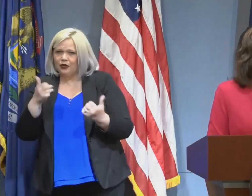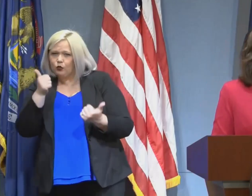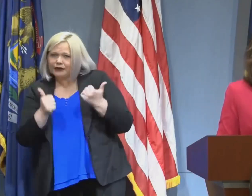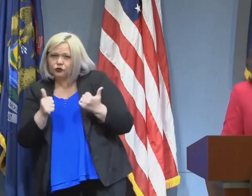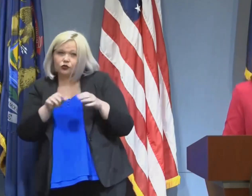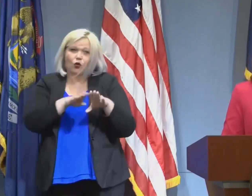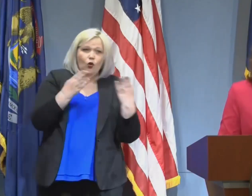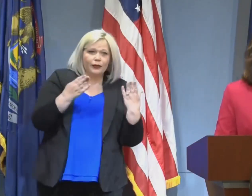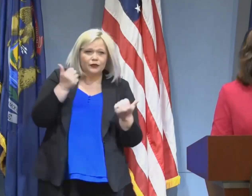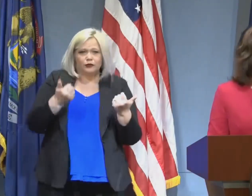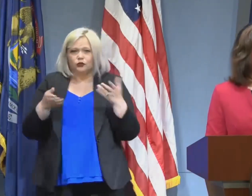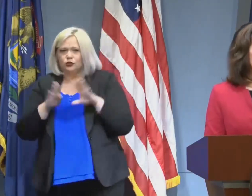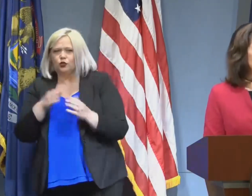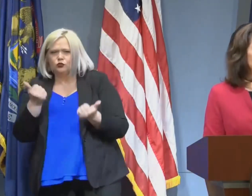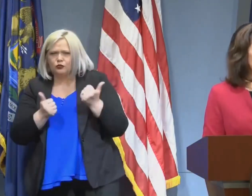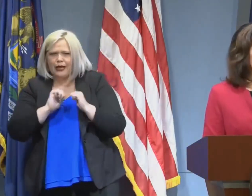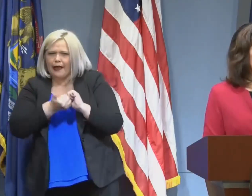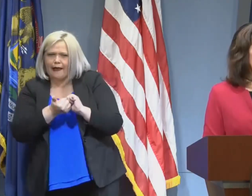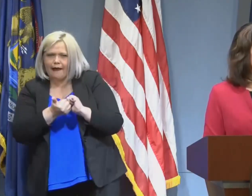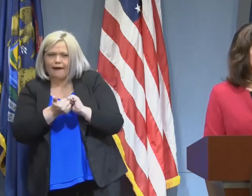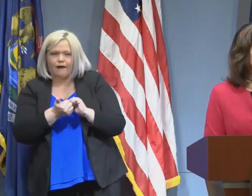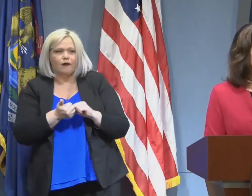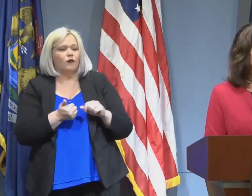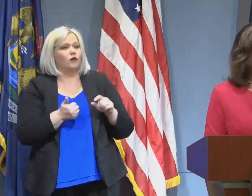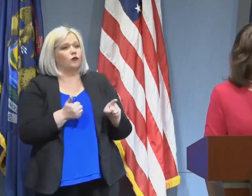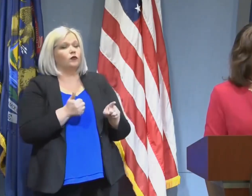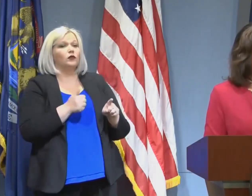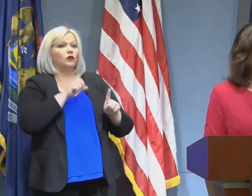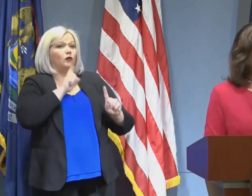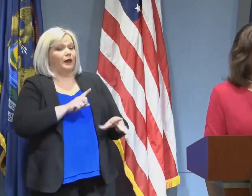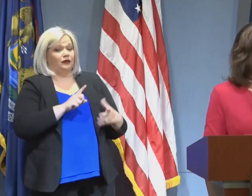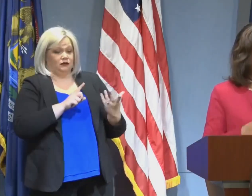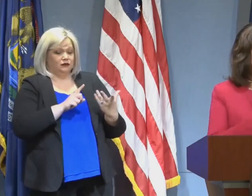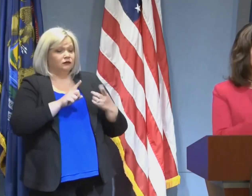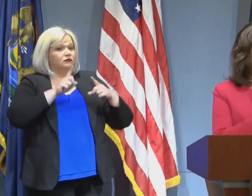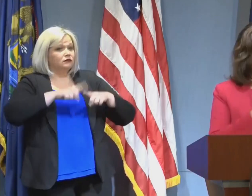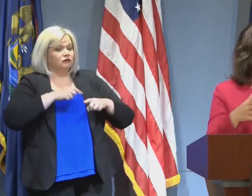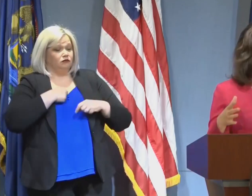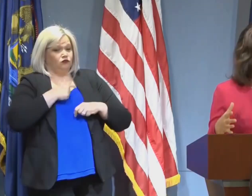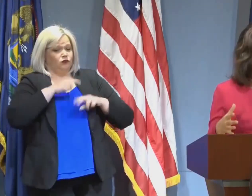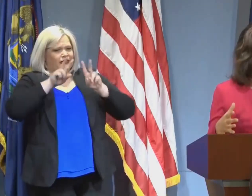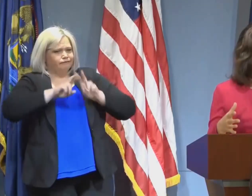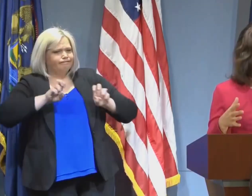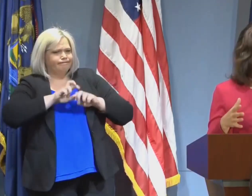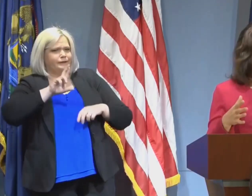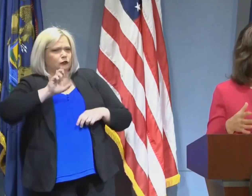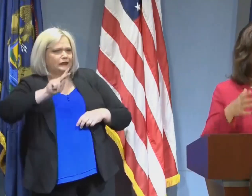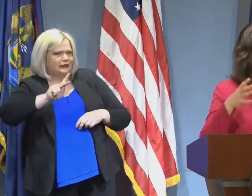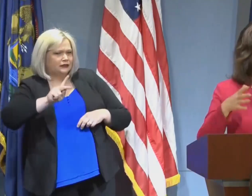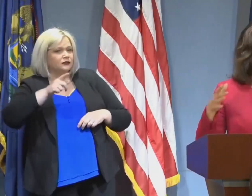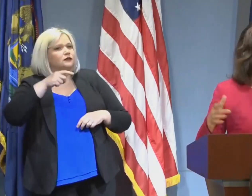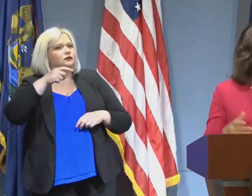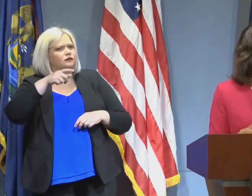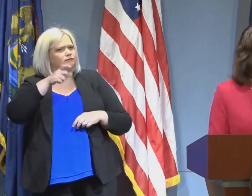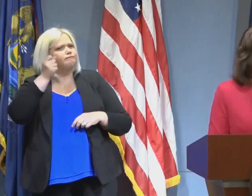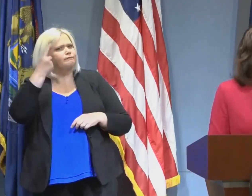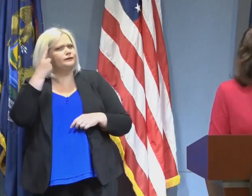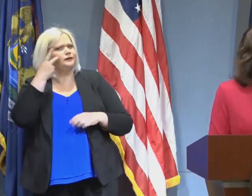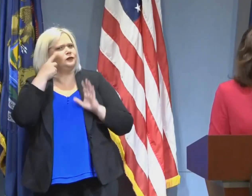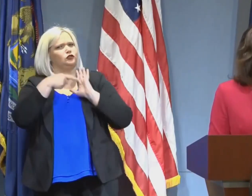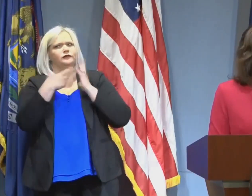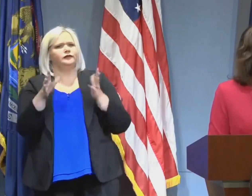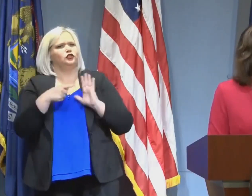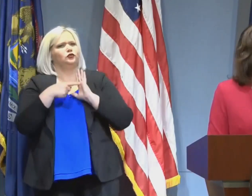Yeah, so as we assessed risk inherent with different sectors of our economy and you saw the six-stop phase-in